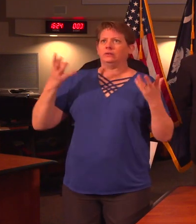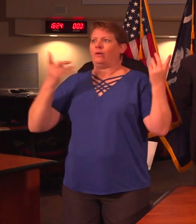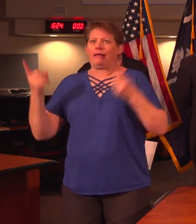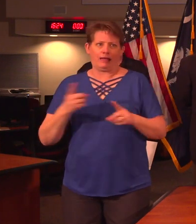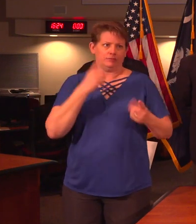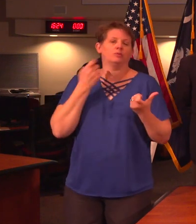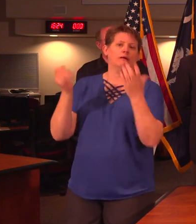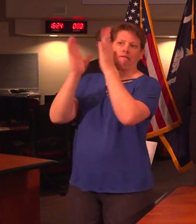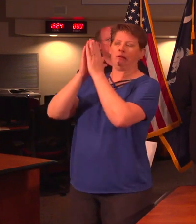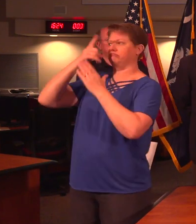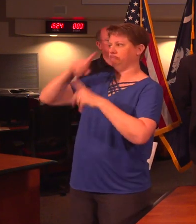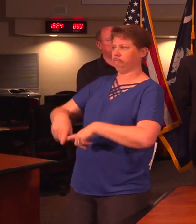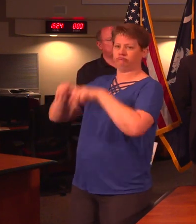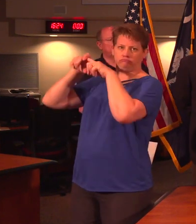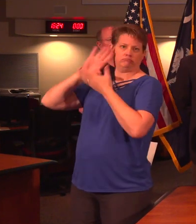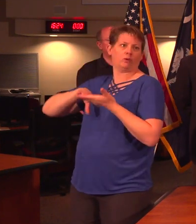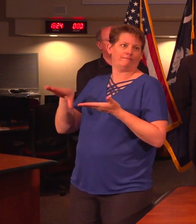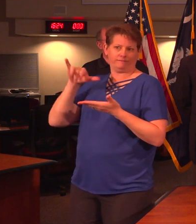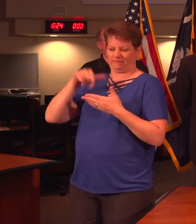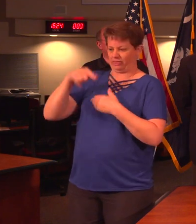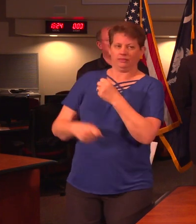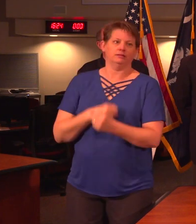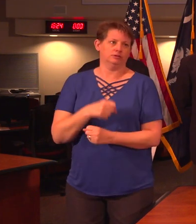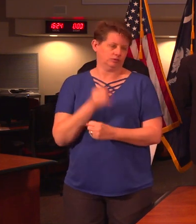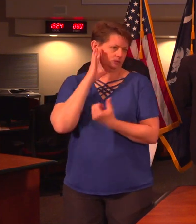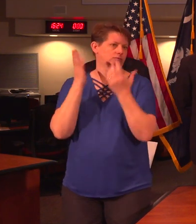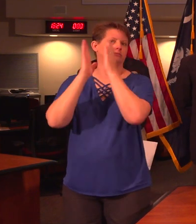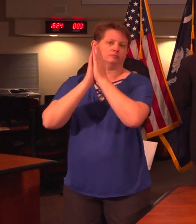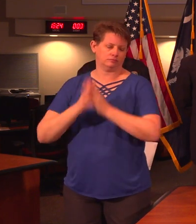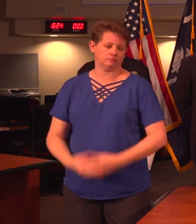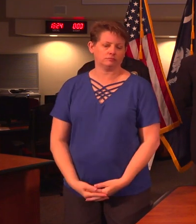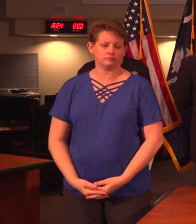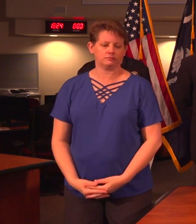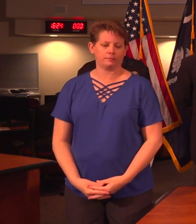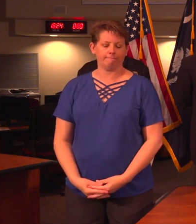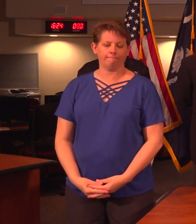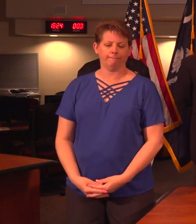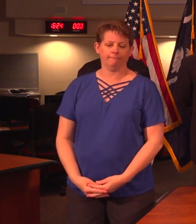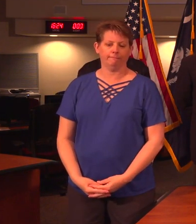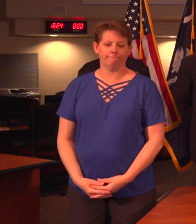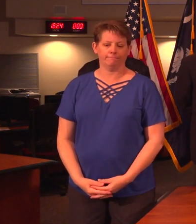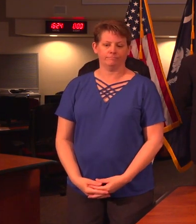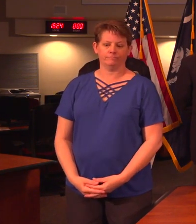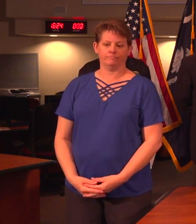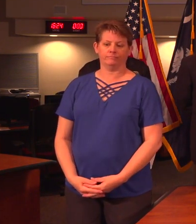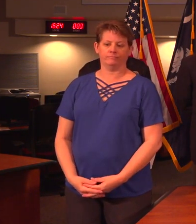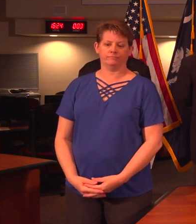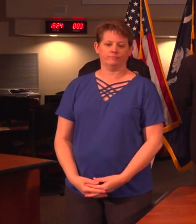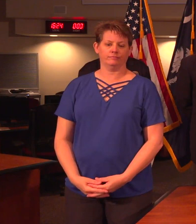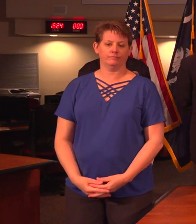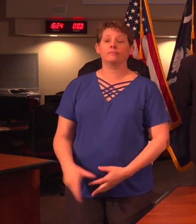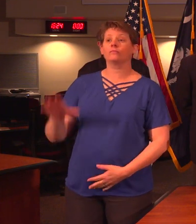are going to ask to suspend those tests this year. We've asked school districts to submit 10